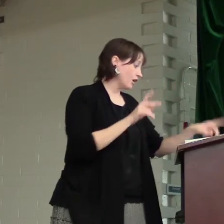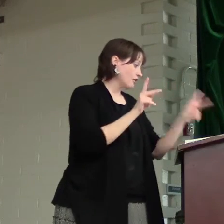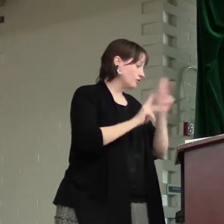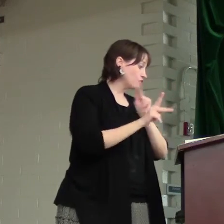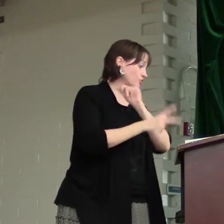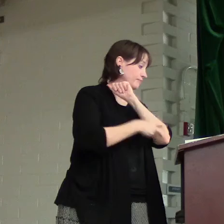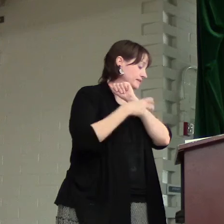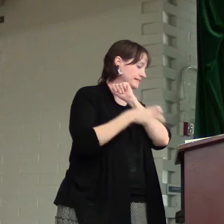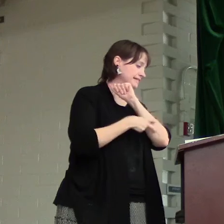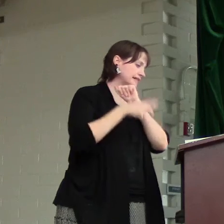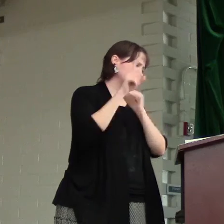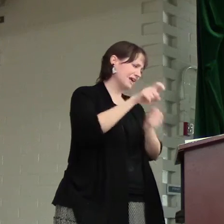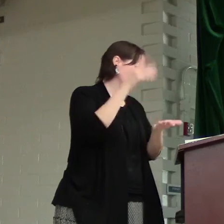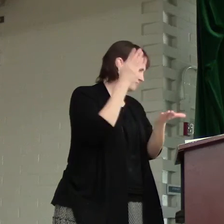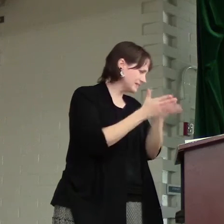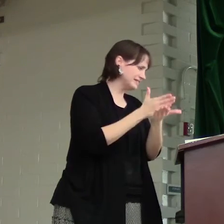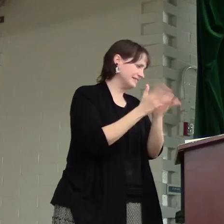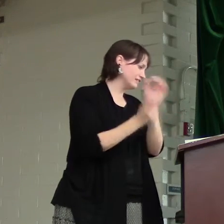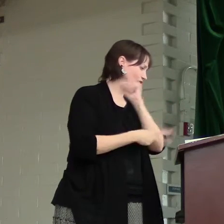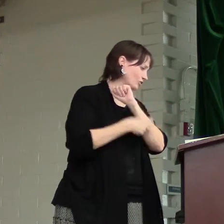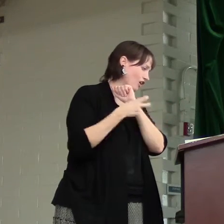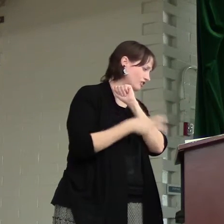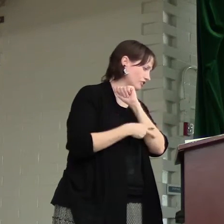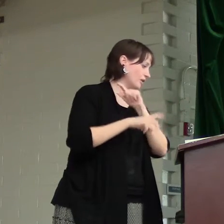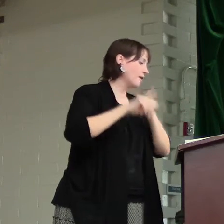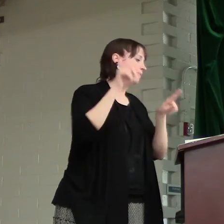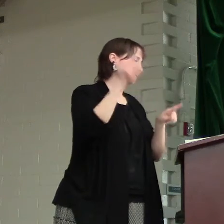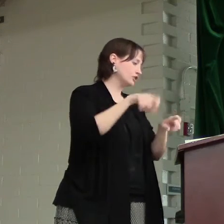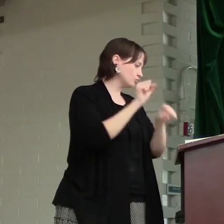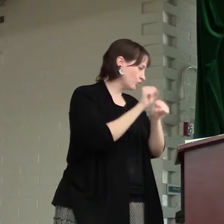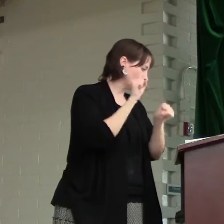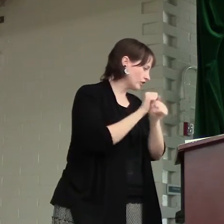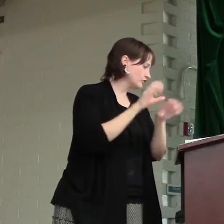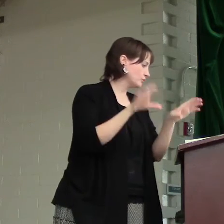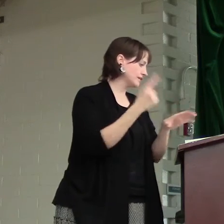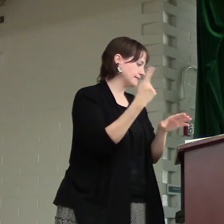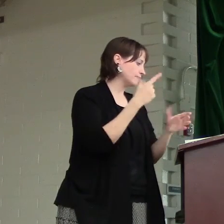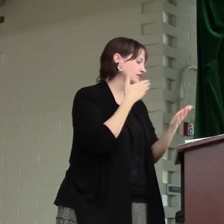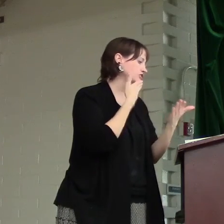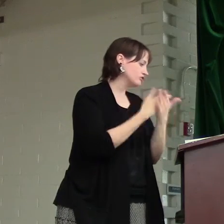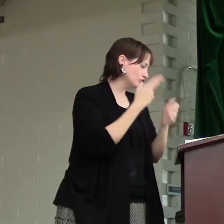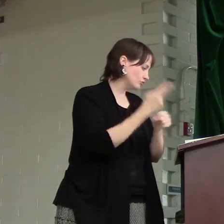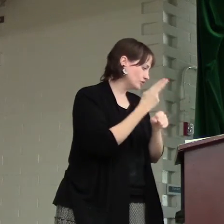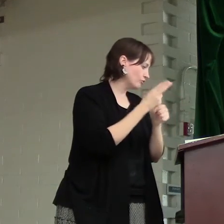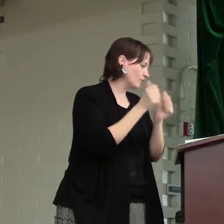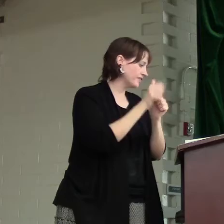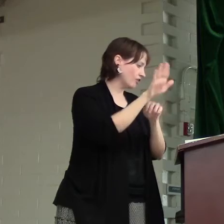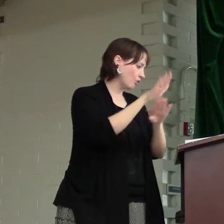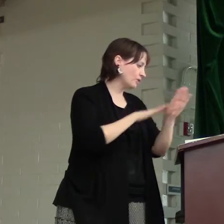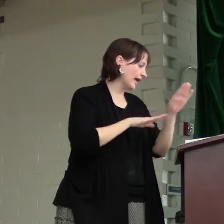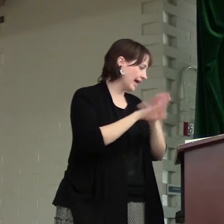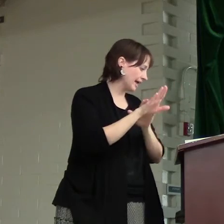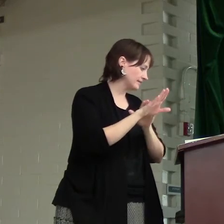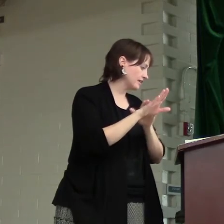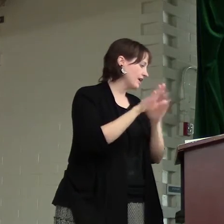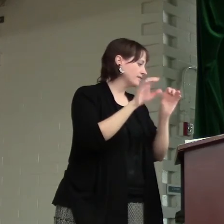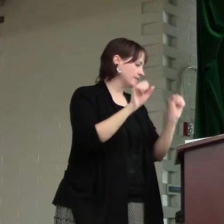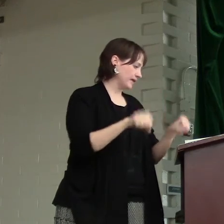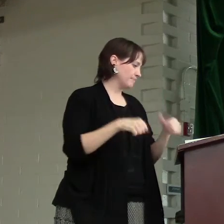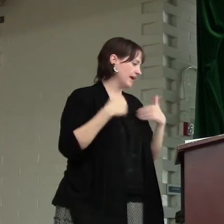Those who have been stealing must steal no longer, but must work doing something useful with their own hands that they may